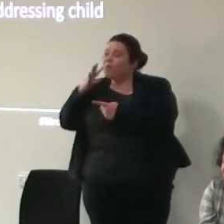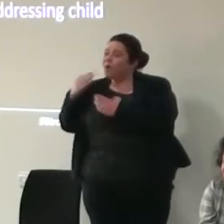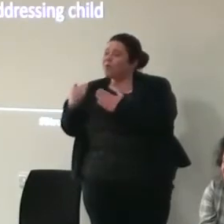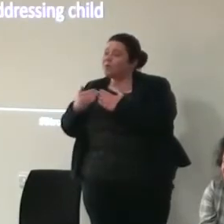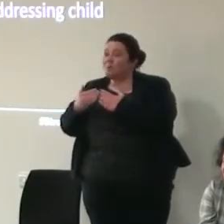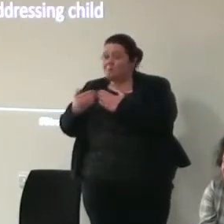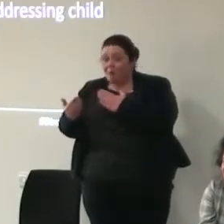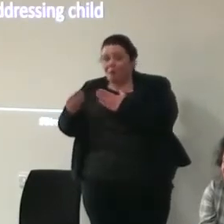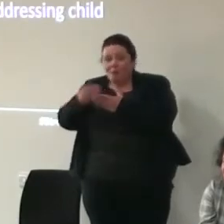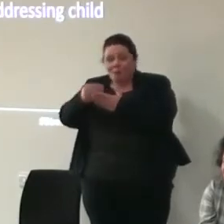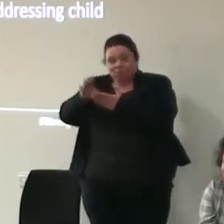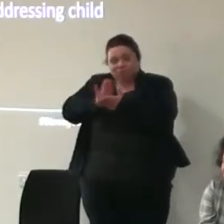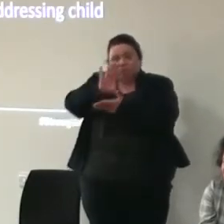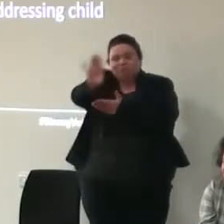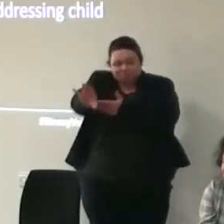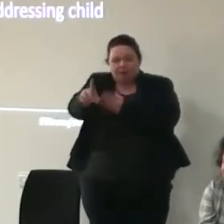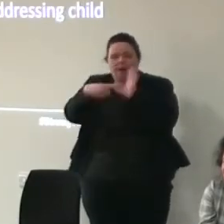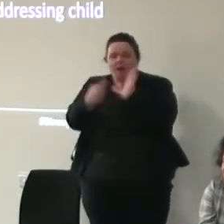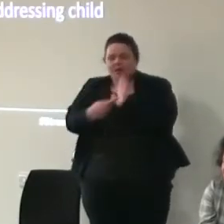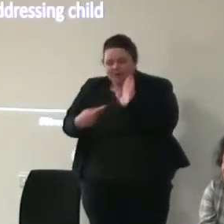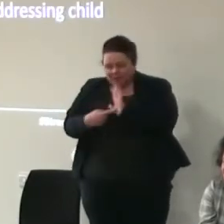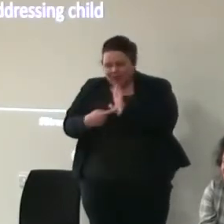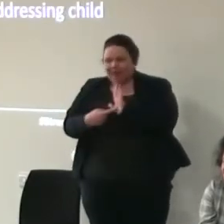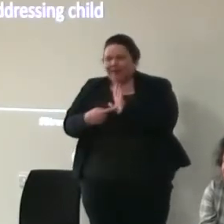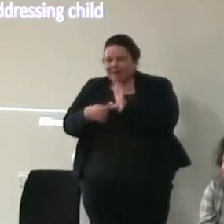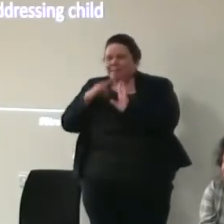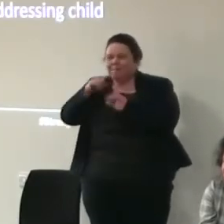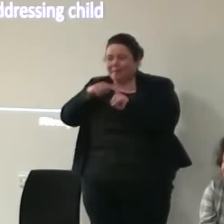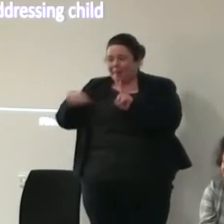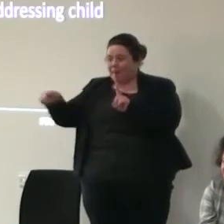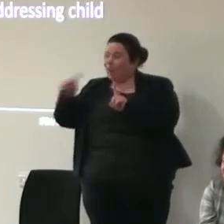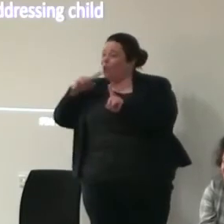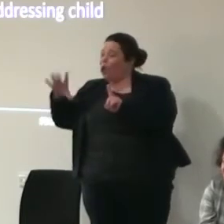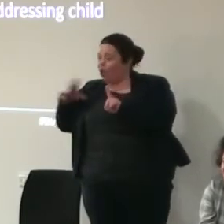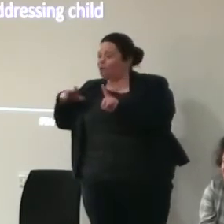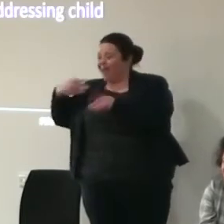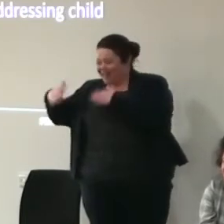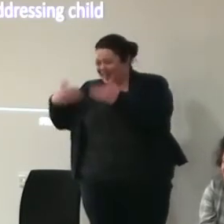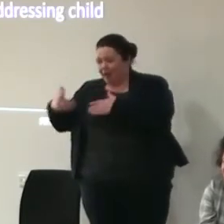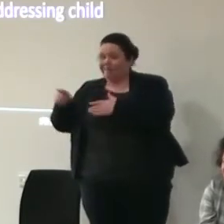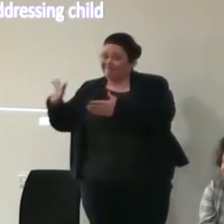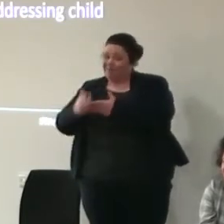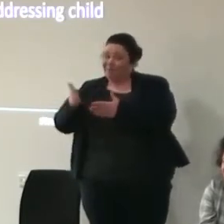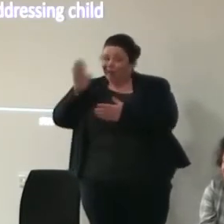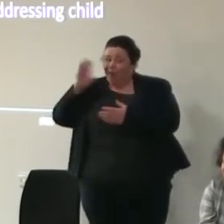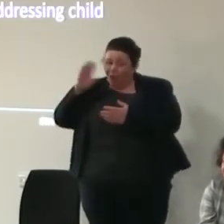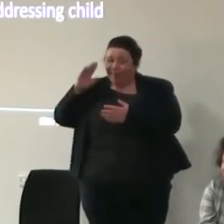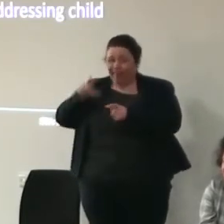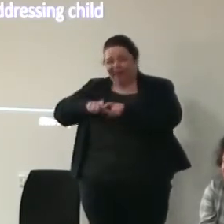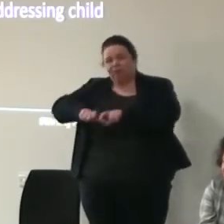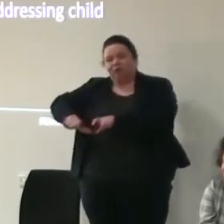of an investment in the arts it's the people who are already doing it and already quite privileged that that pick it